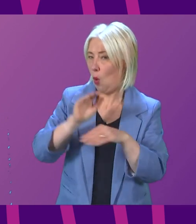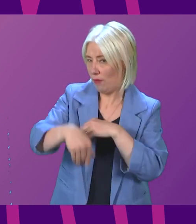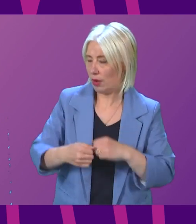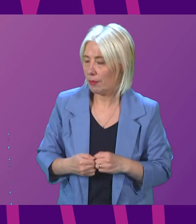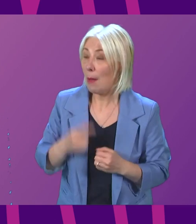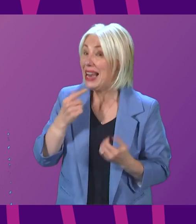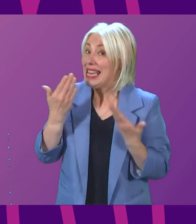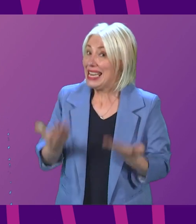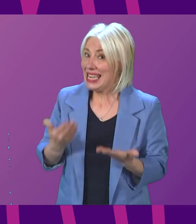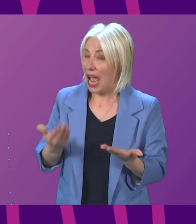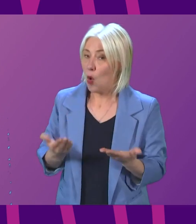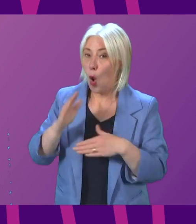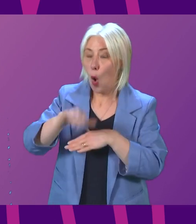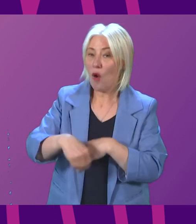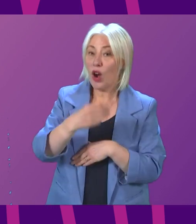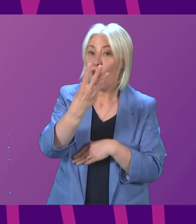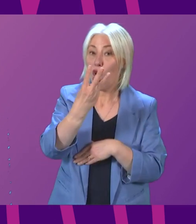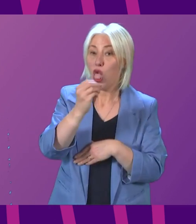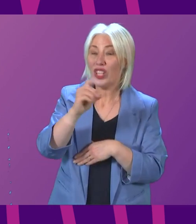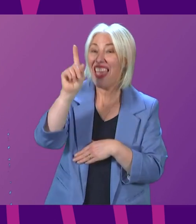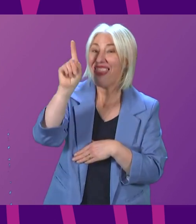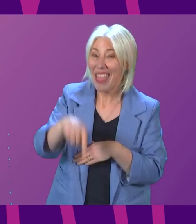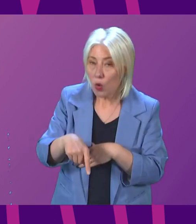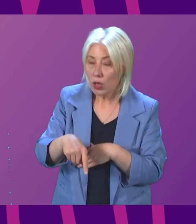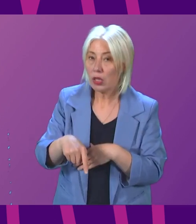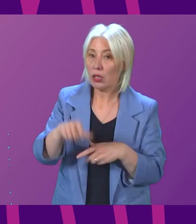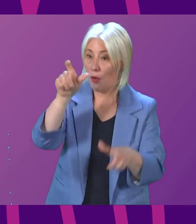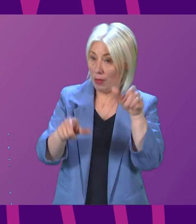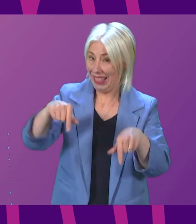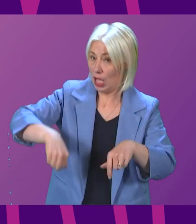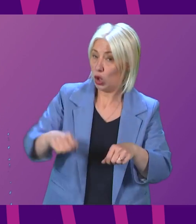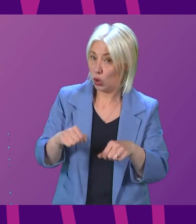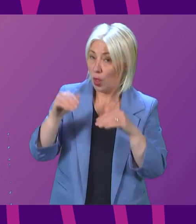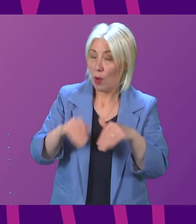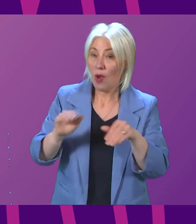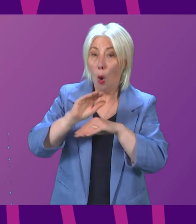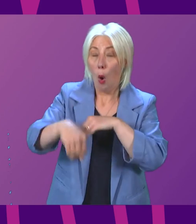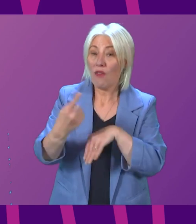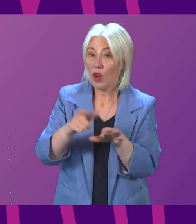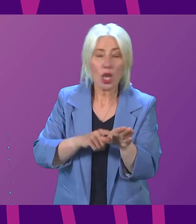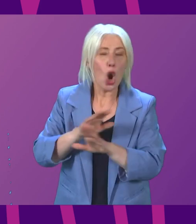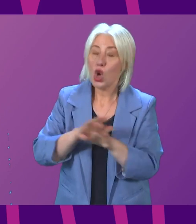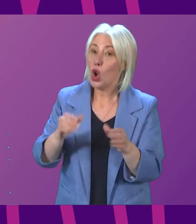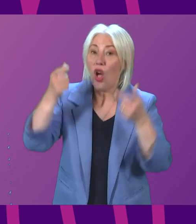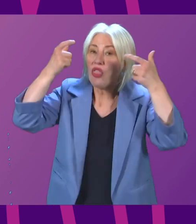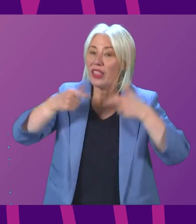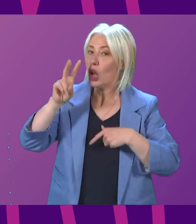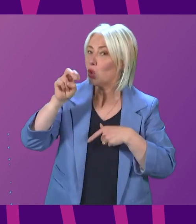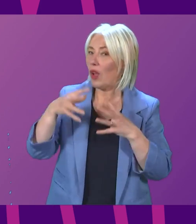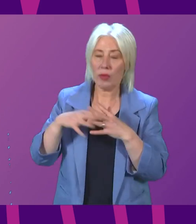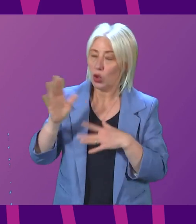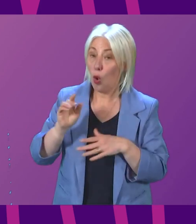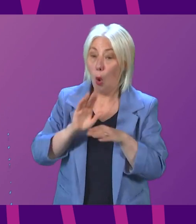that number is over 30,000 of our fellow Scots waiting over a year, not the legal 12 weeks, waiting